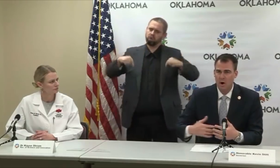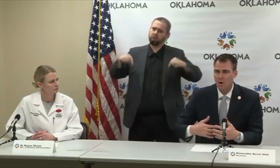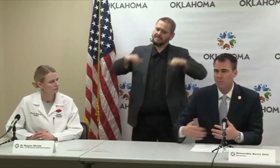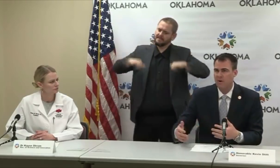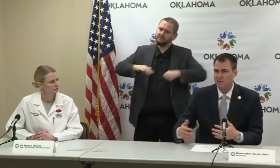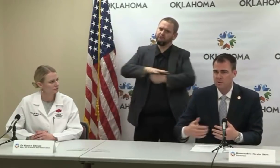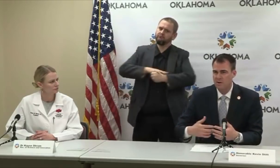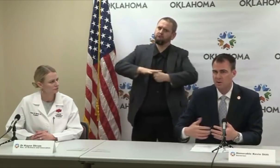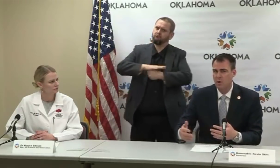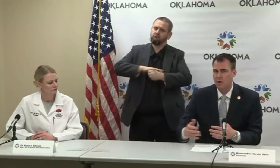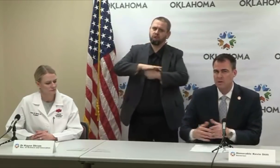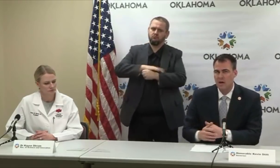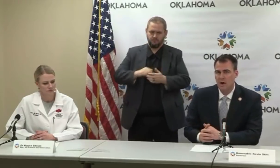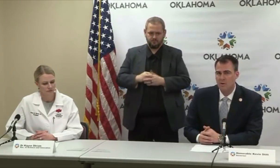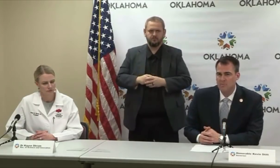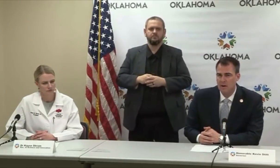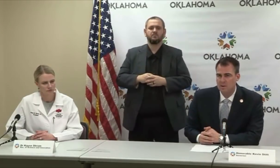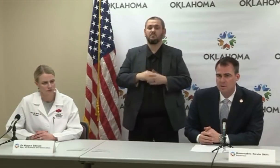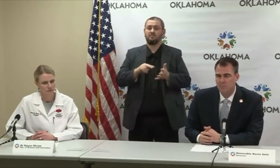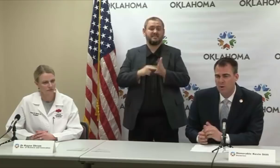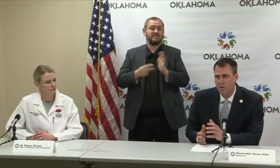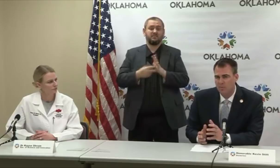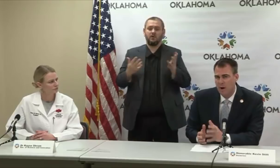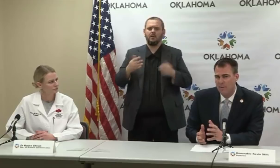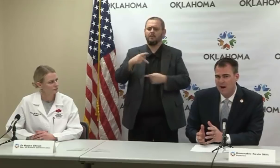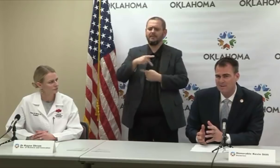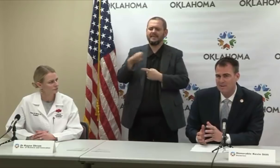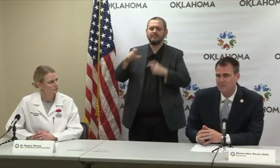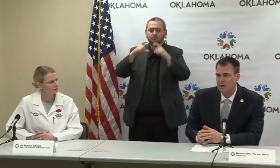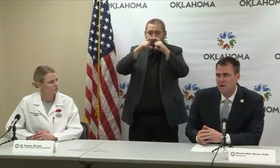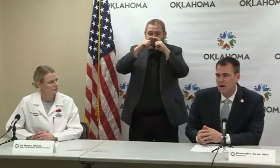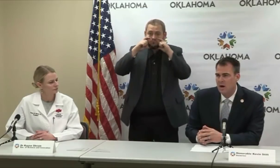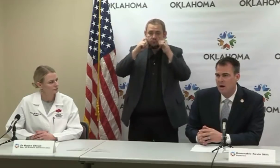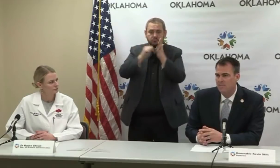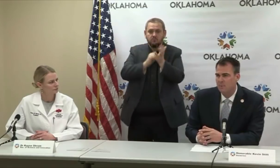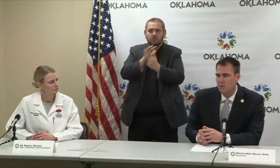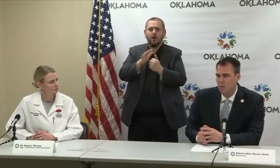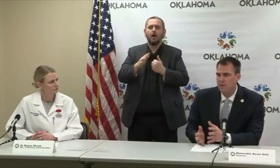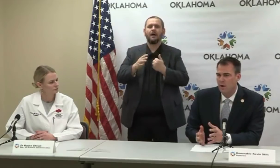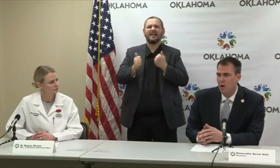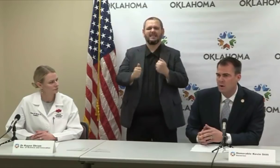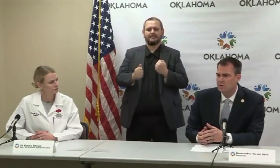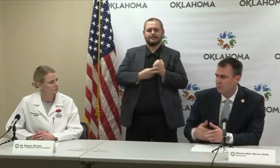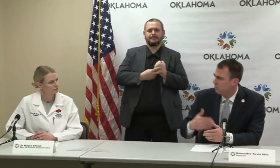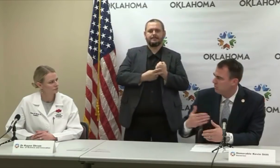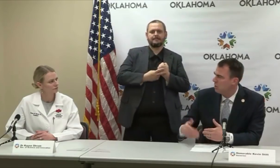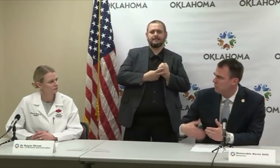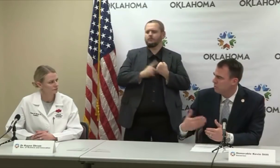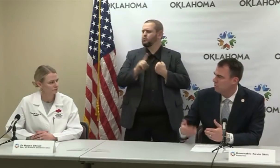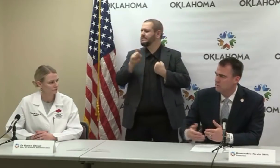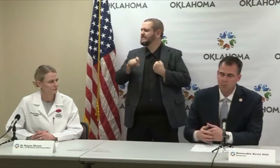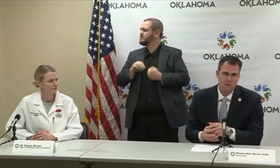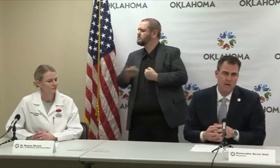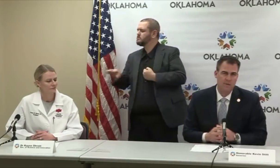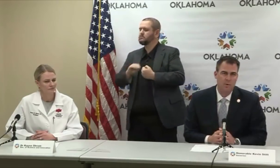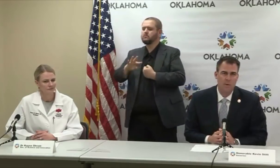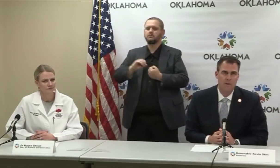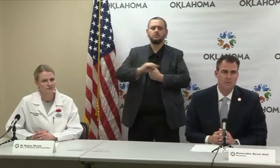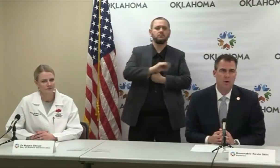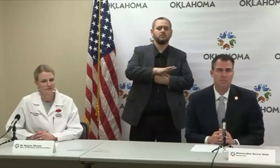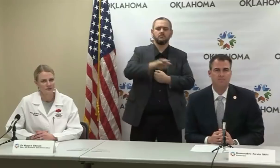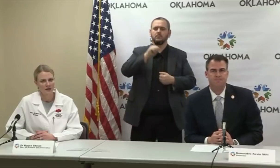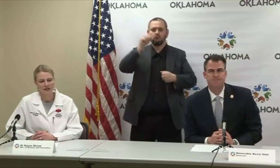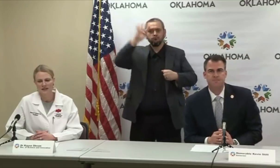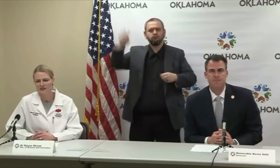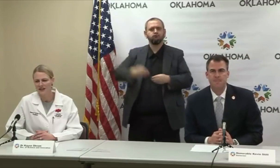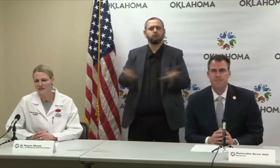our health professionals having to go in and take care of those patients if we're not positive. What they are, it's also burning through the protective equipment